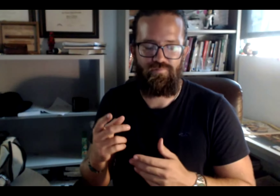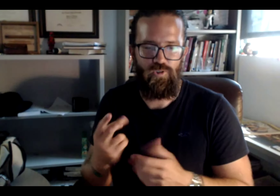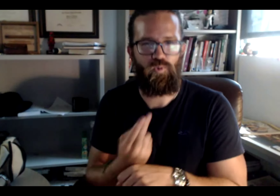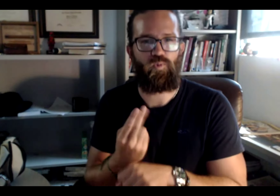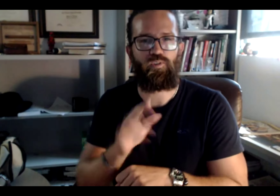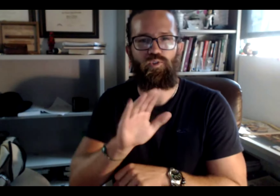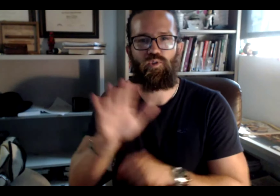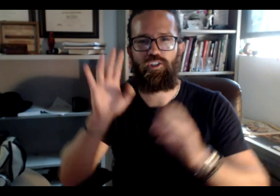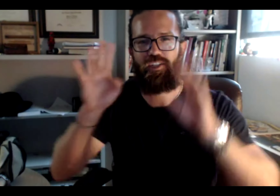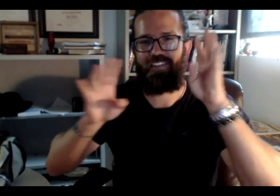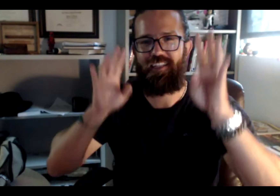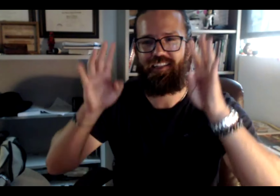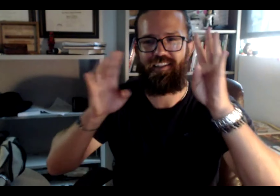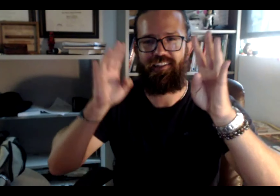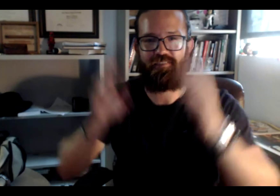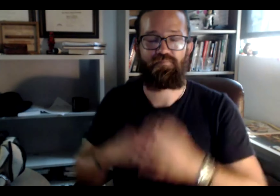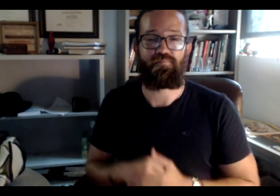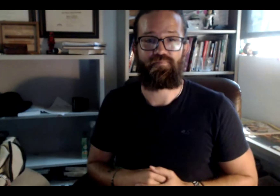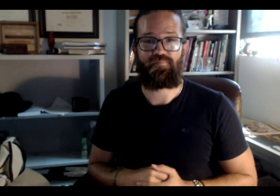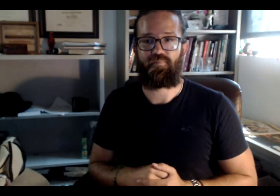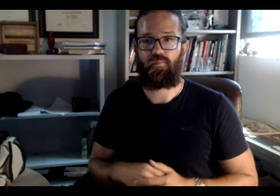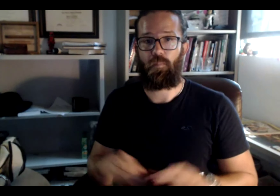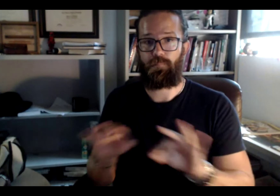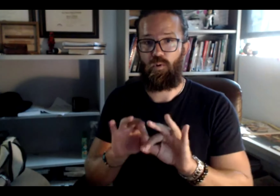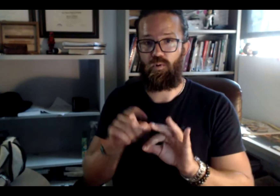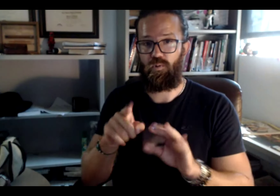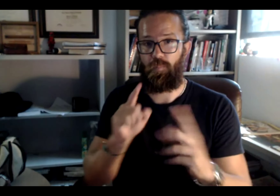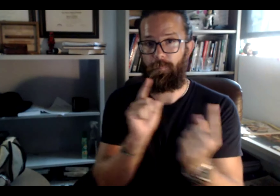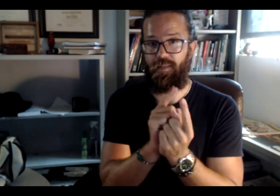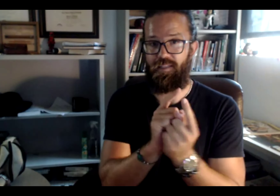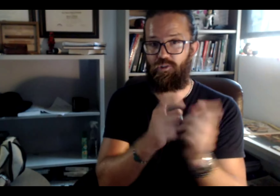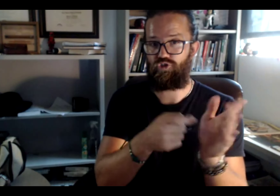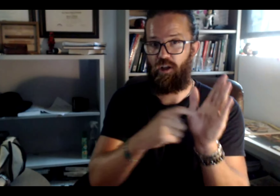encourage you all, be creative.